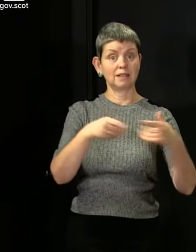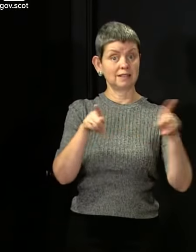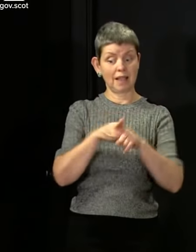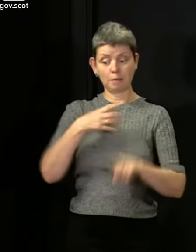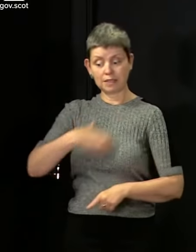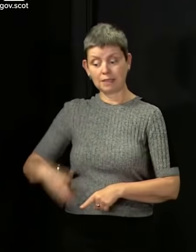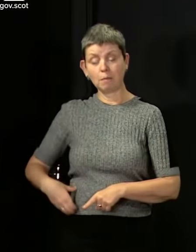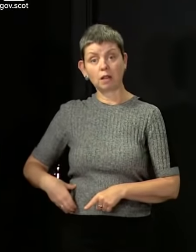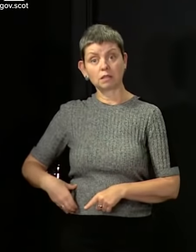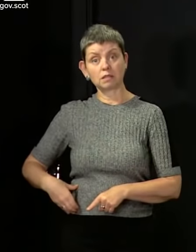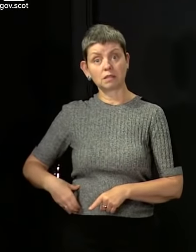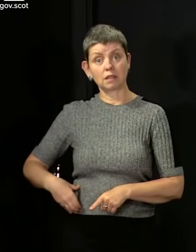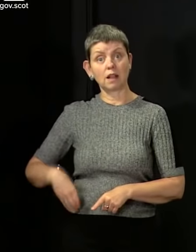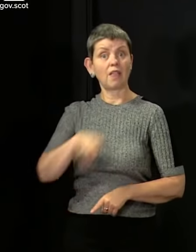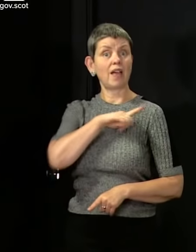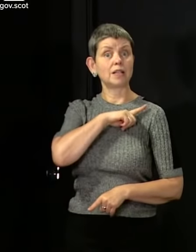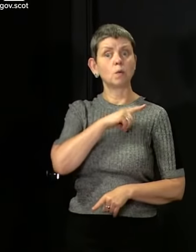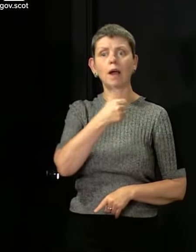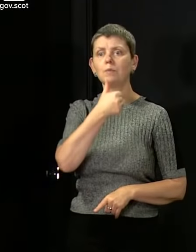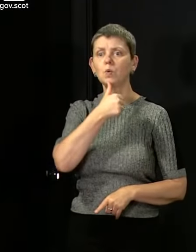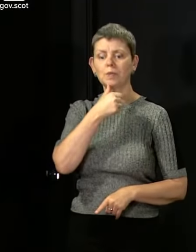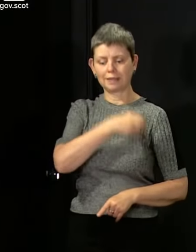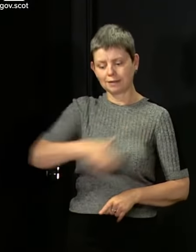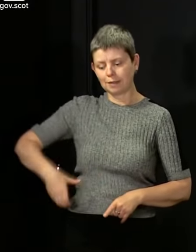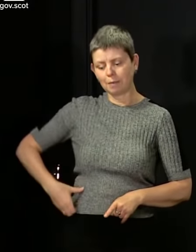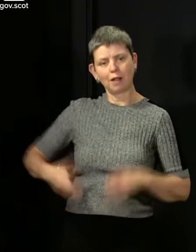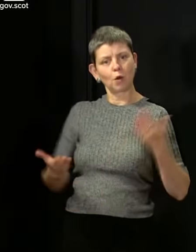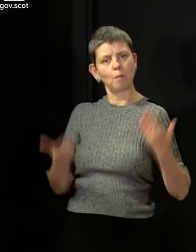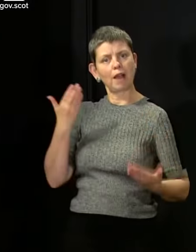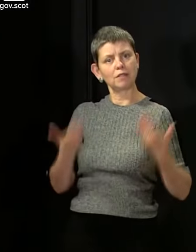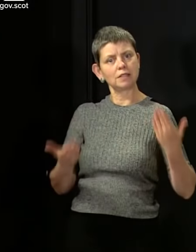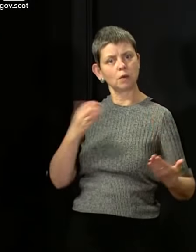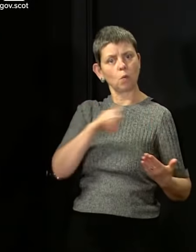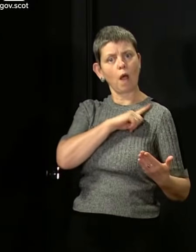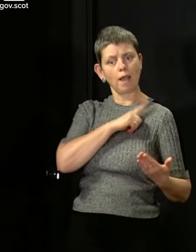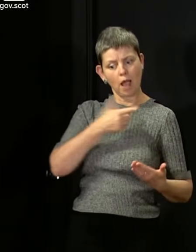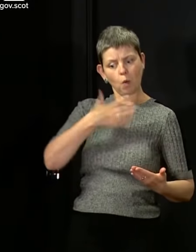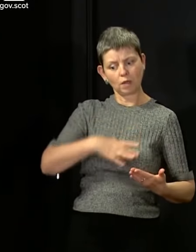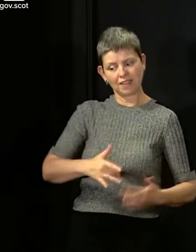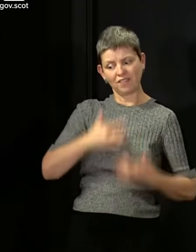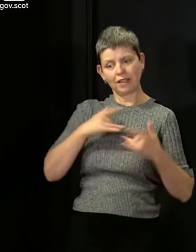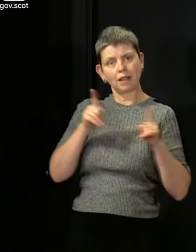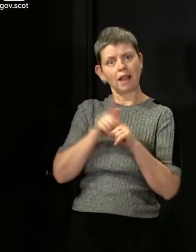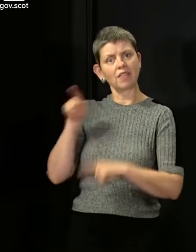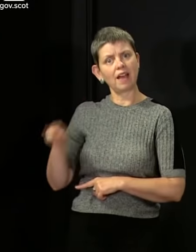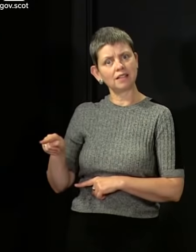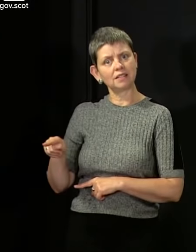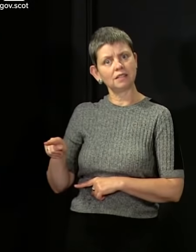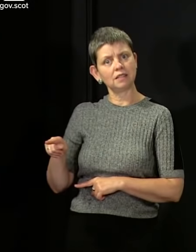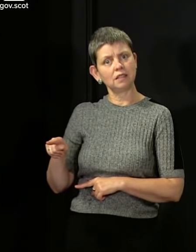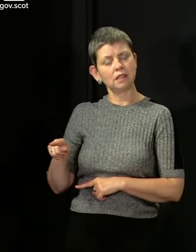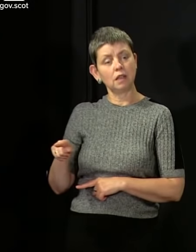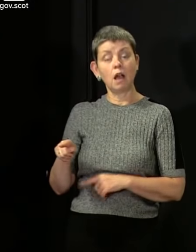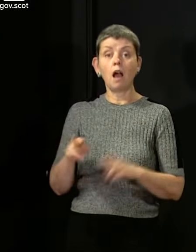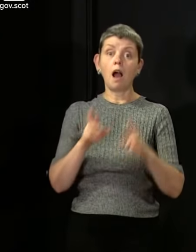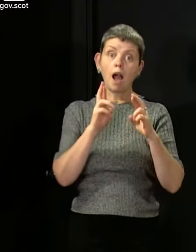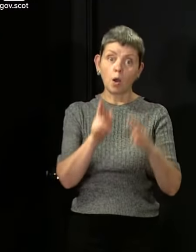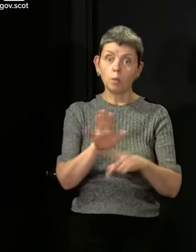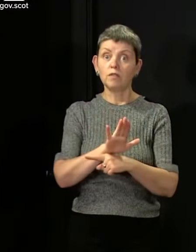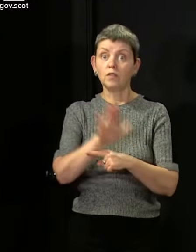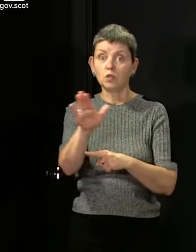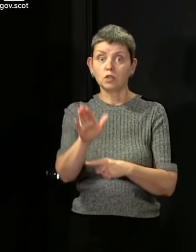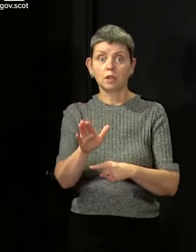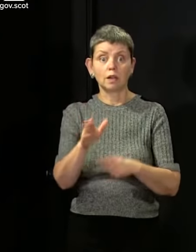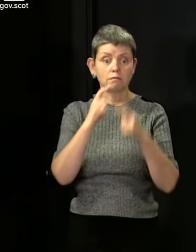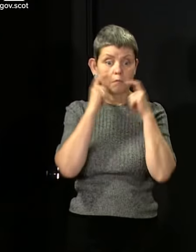now. And that's why I'm using that analogy. But, you I certainly hope we will get to a stage where we no longer have to do it. But